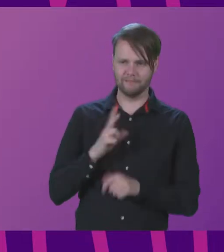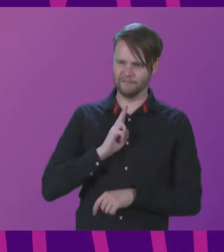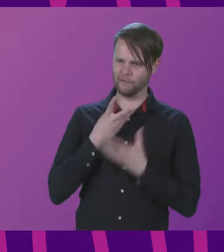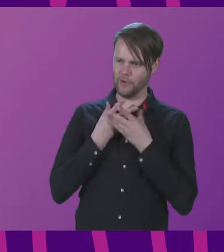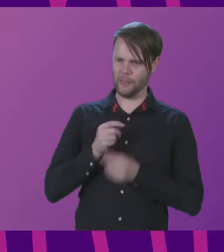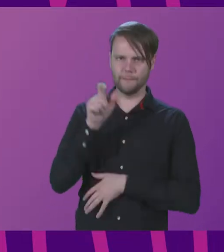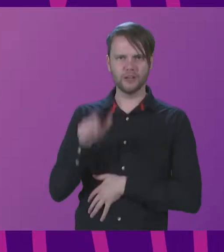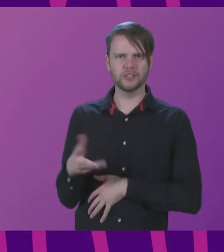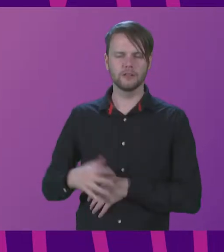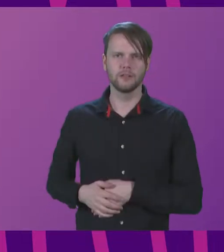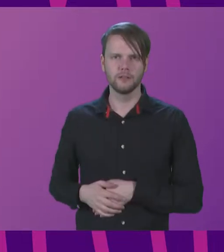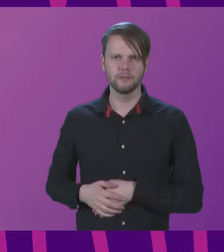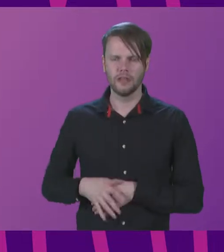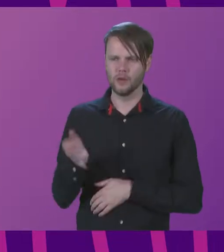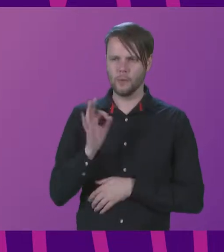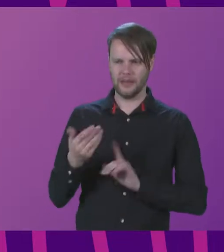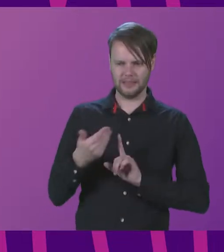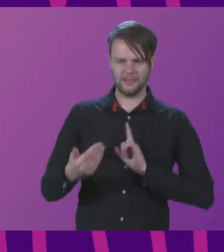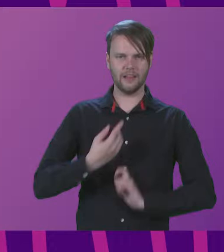No one identifies as that.